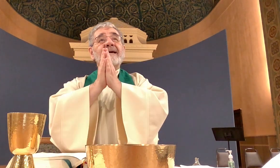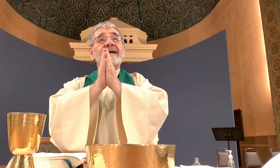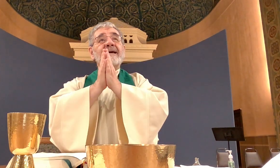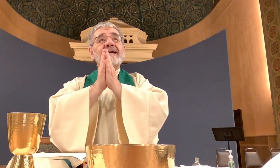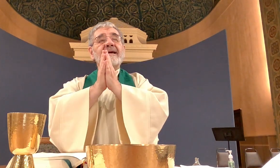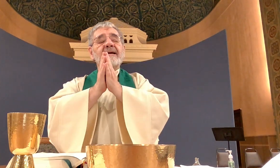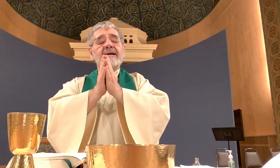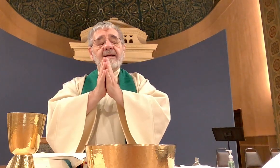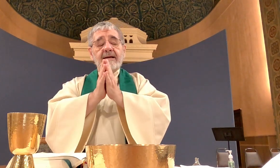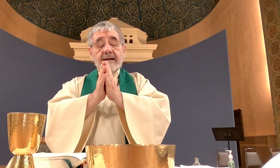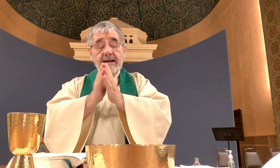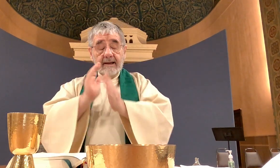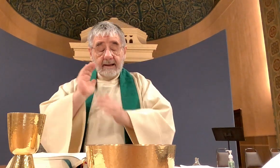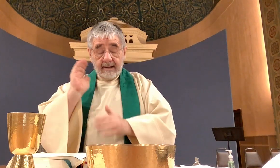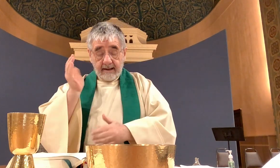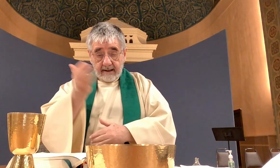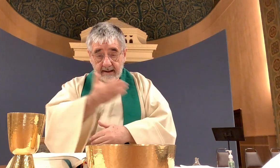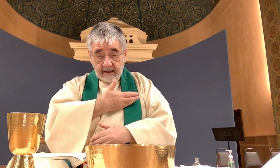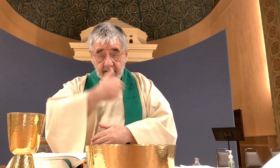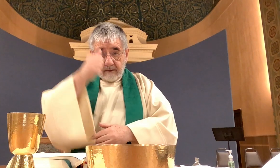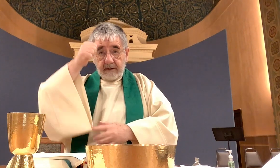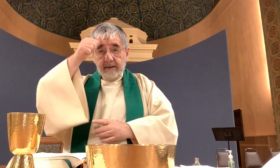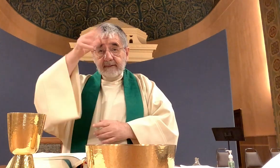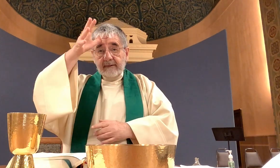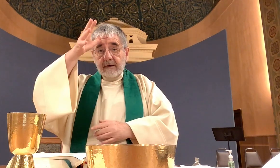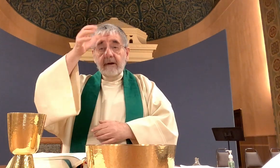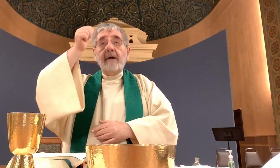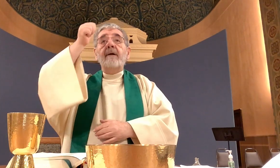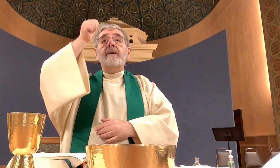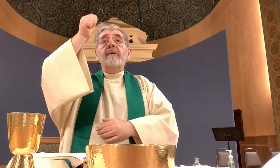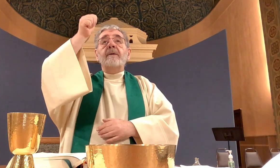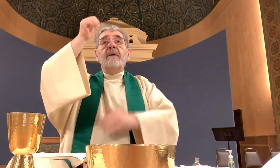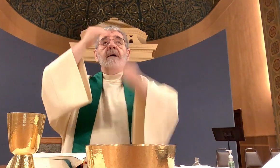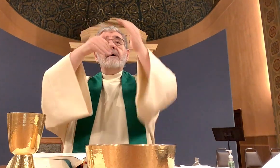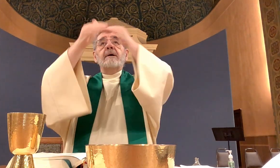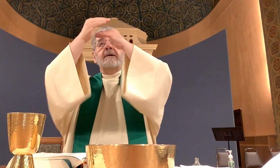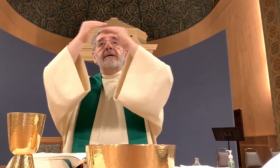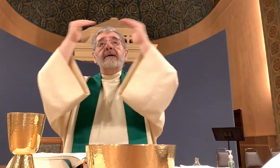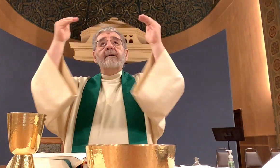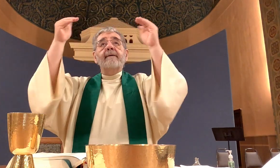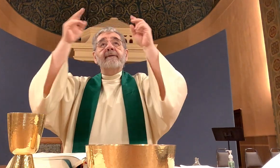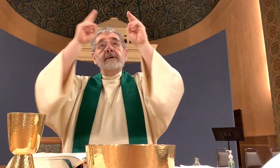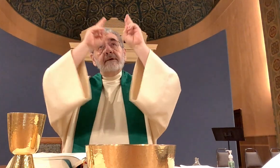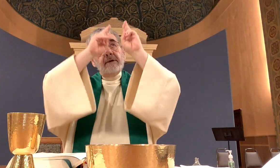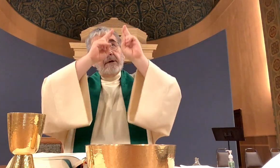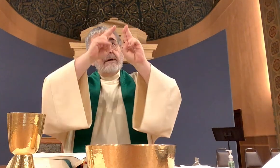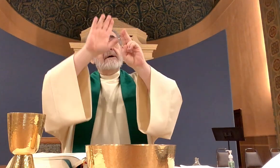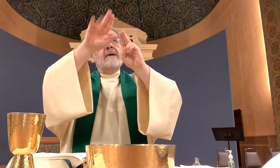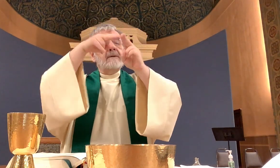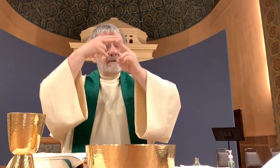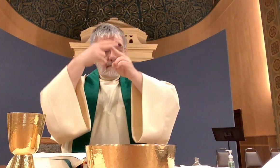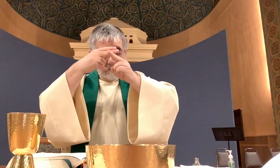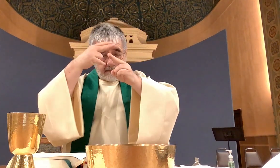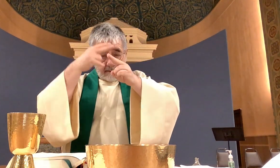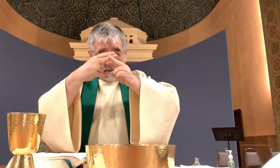our father who who art in heaven hallowed be thy name thy kingdom come